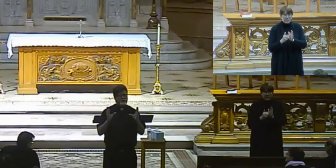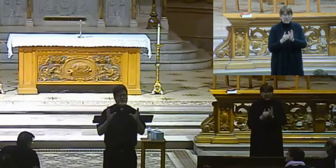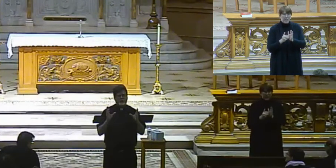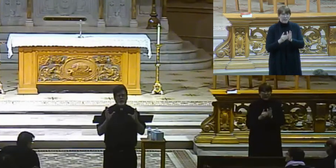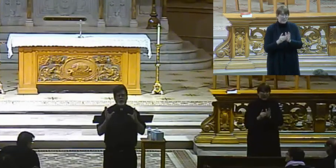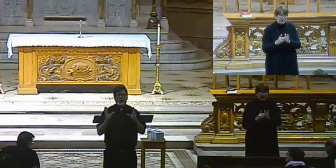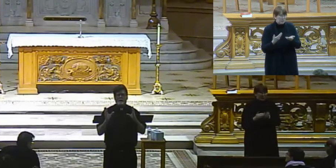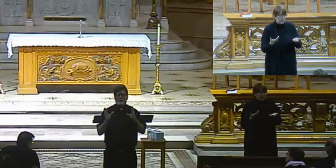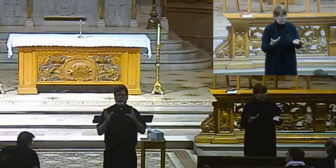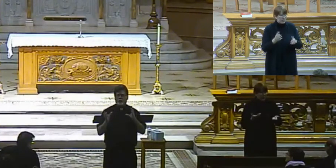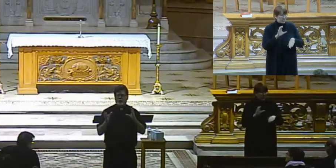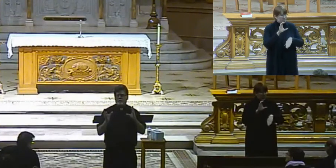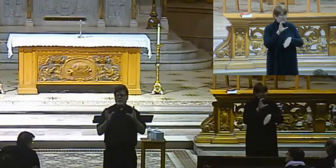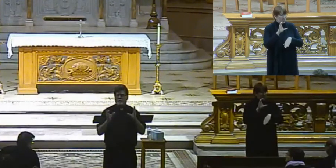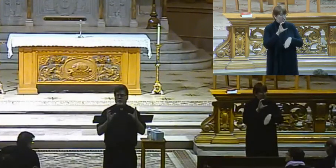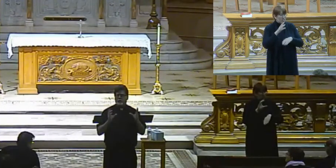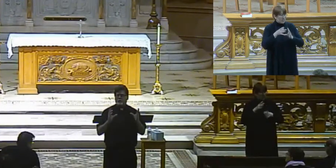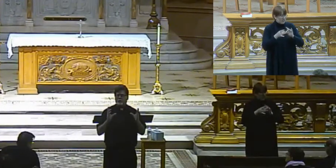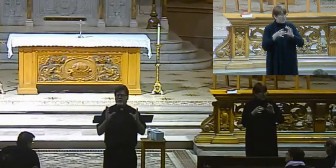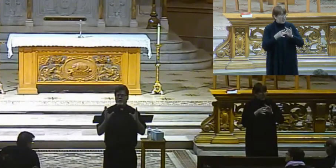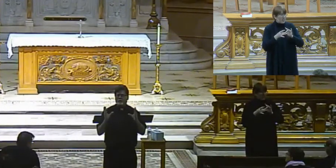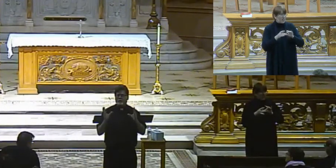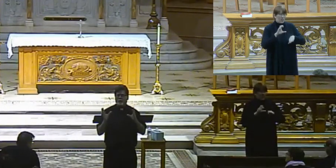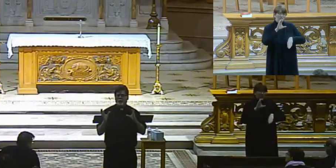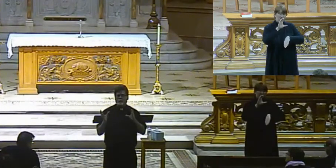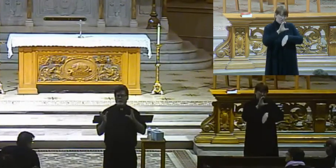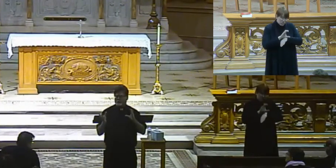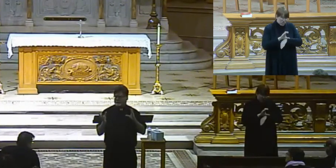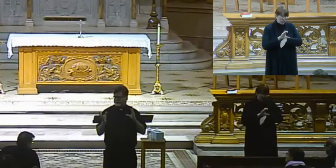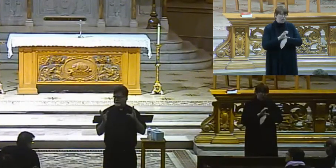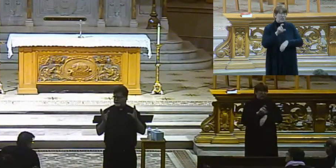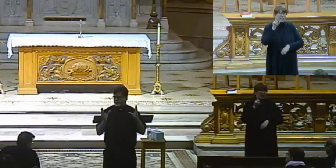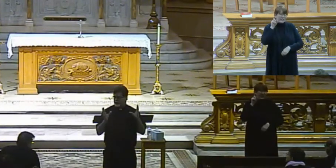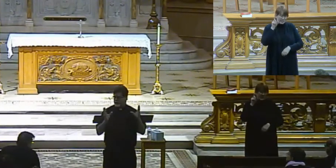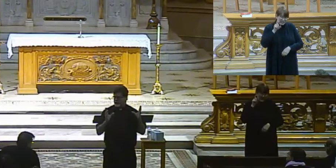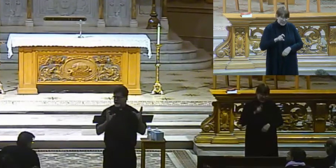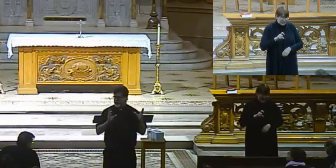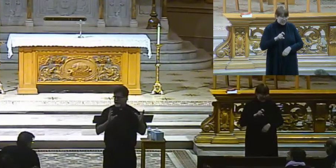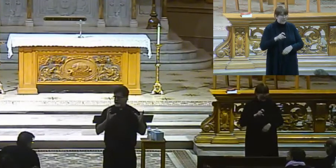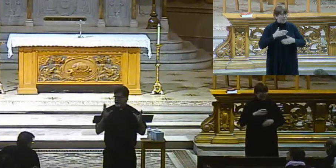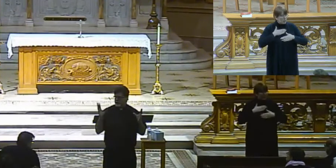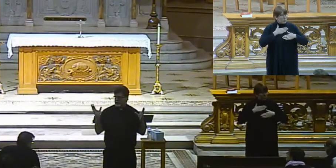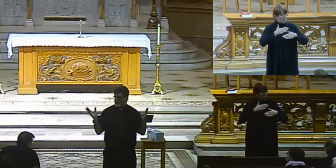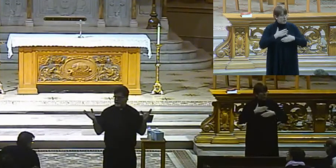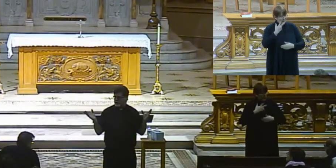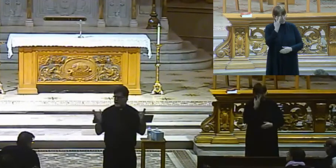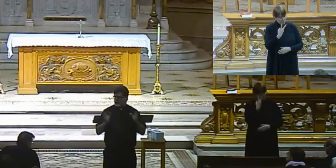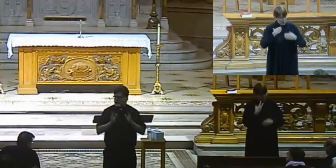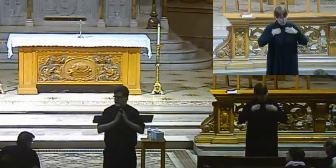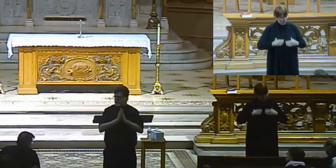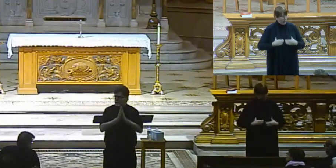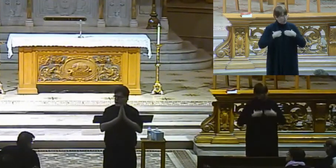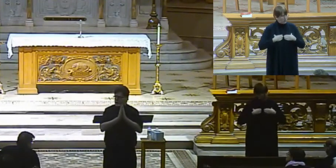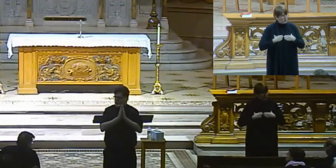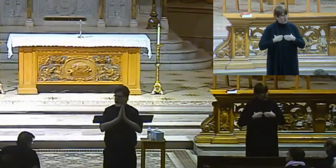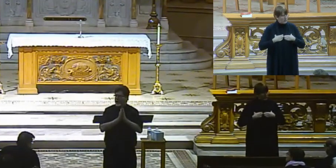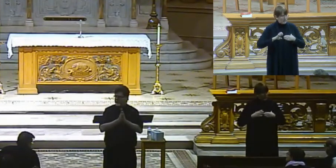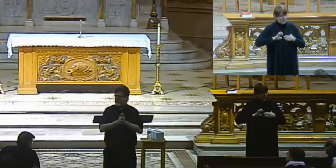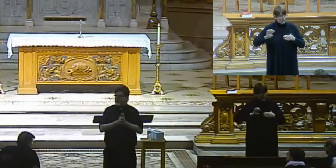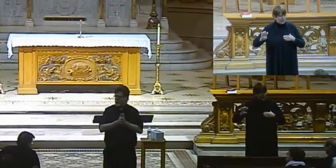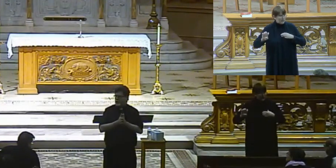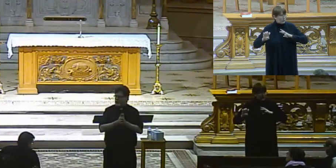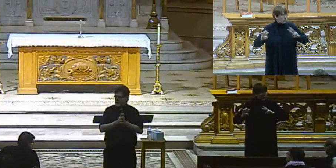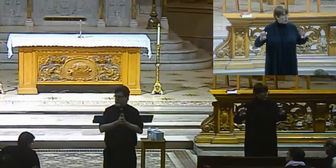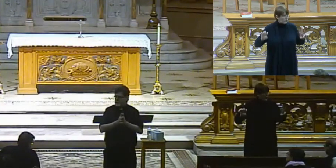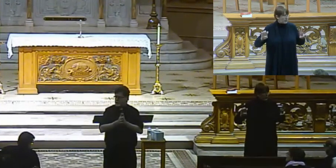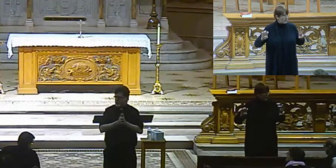his, is that the church must learn to breathe with both lungs, all right? That separated, we are only half